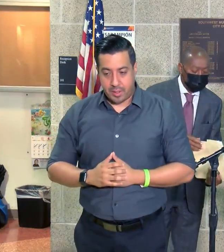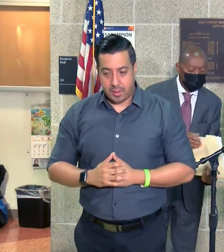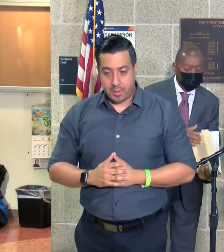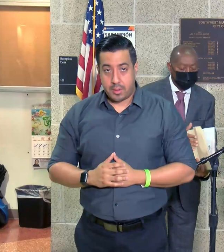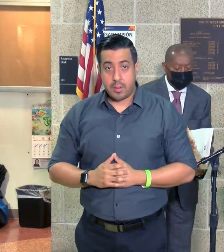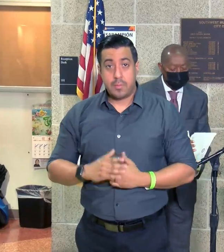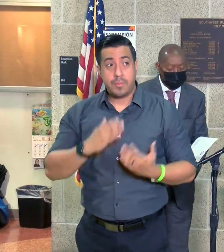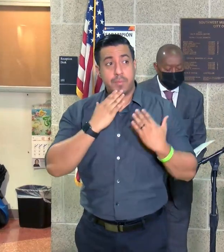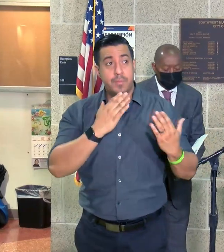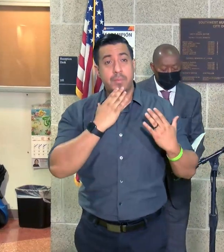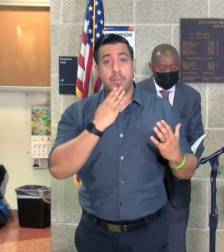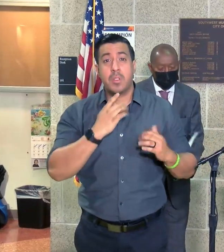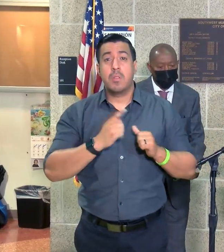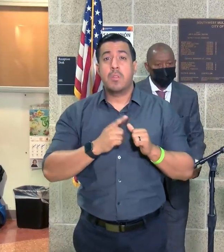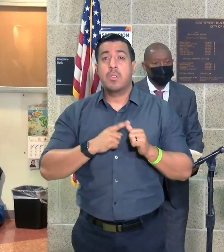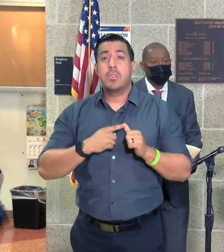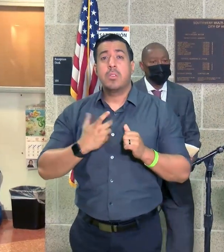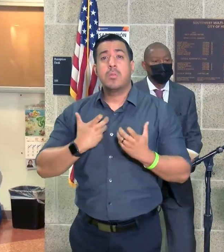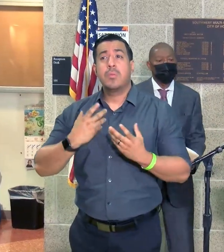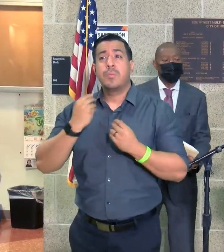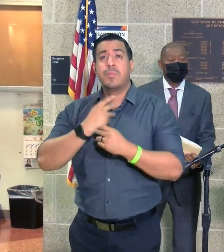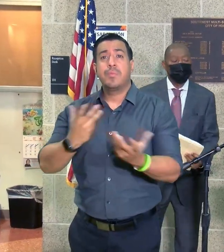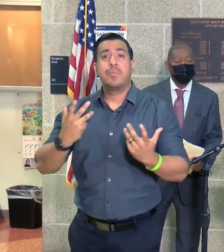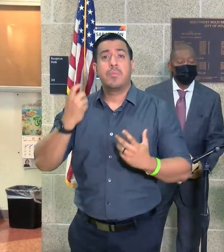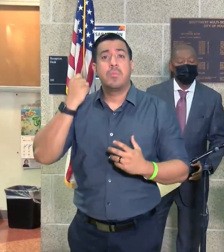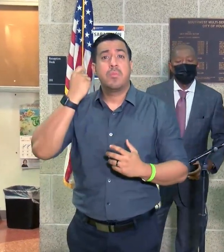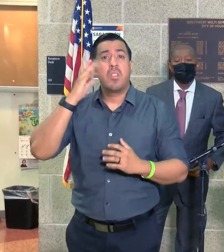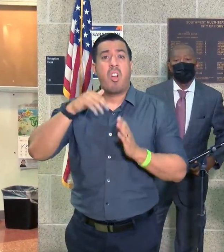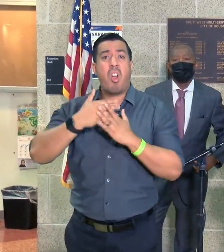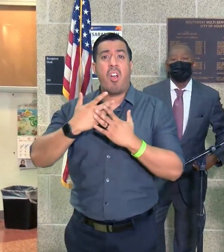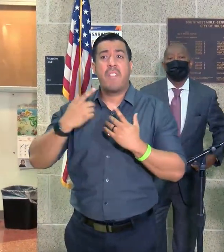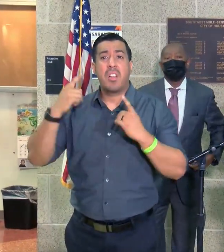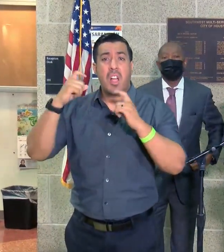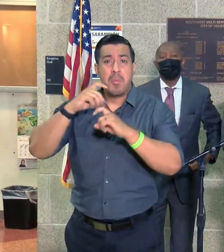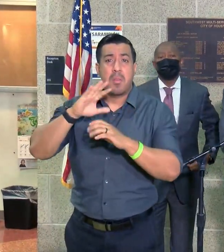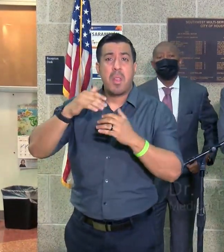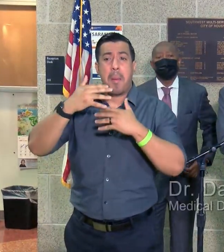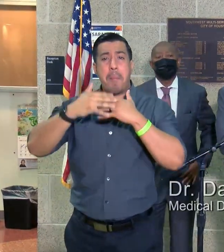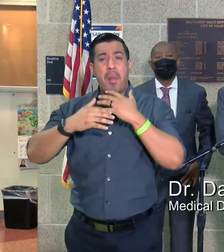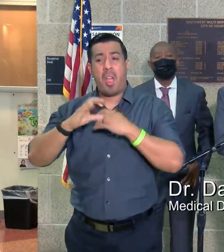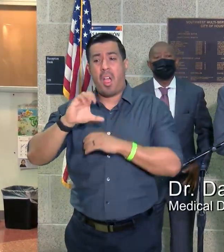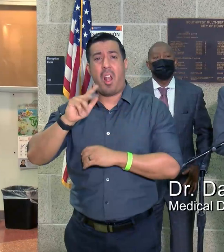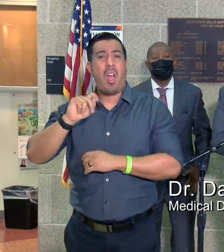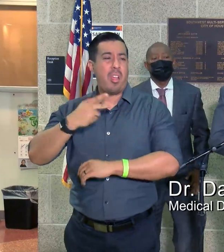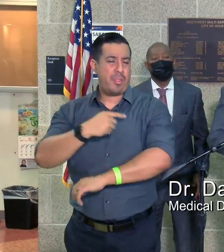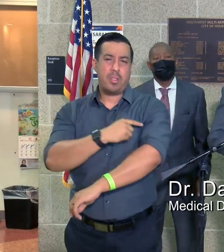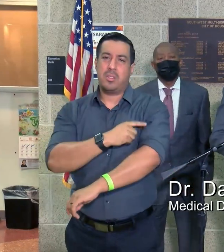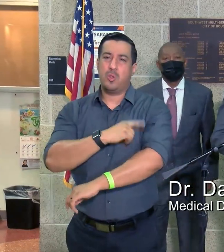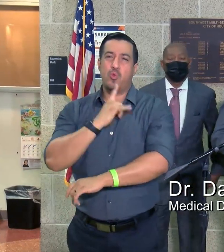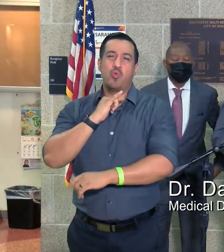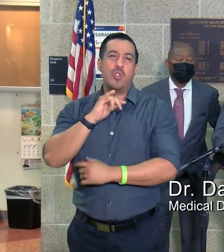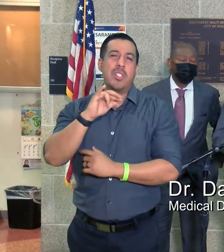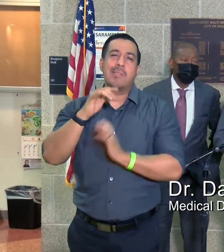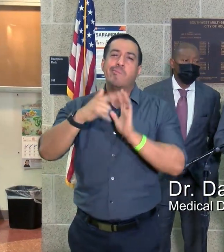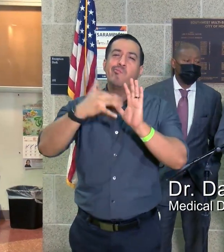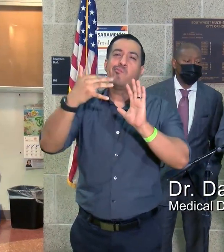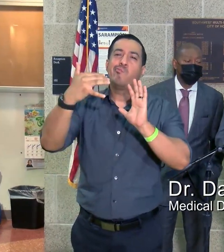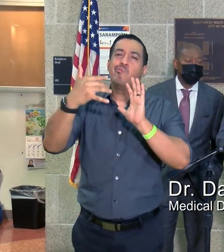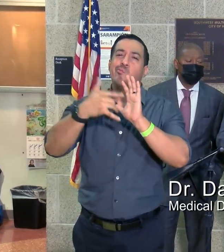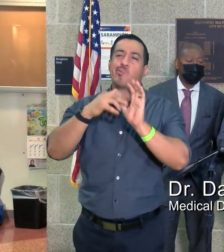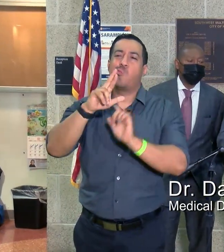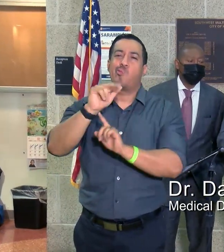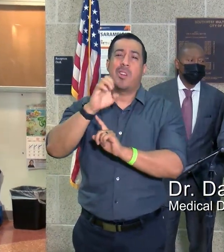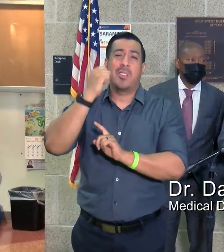Thank Thank you. you, Mayor. Well, me start off by saying that these complications, these blood clots appear to be extremely rare. As the mayor said, six